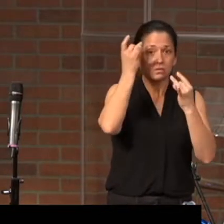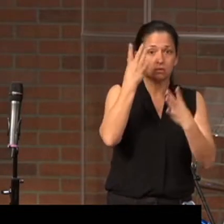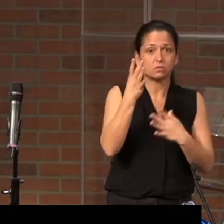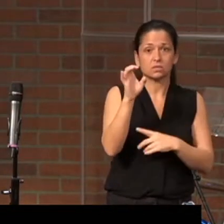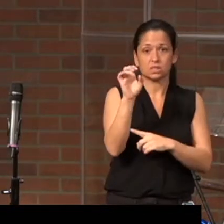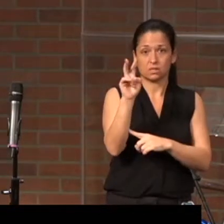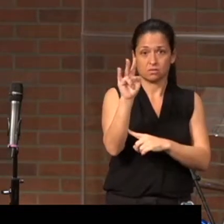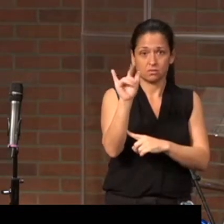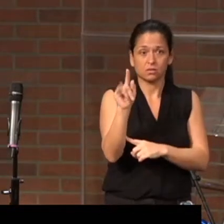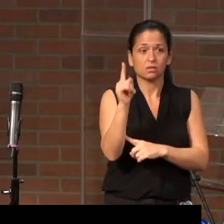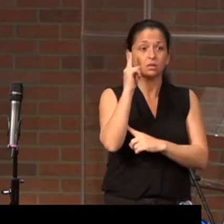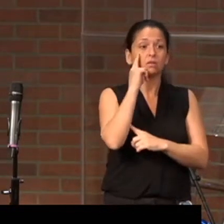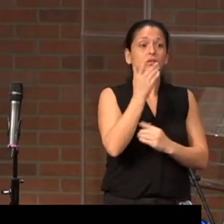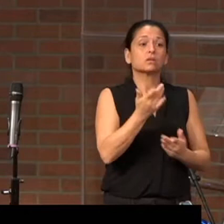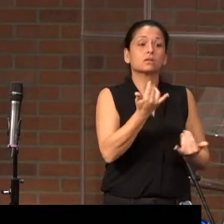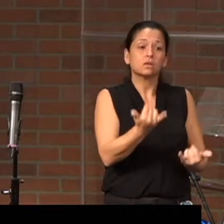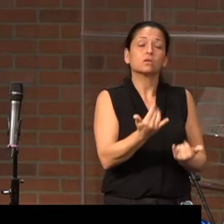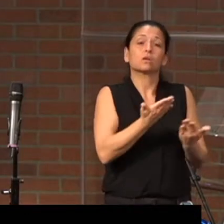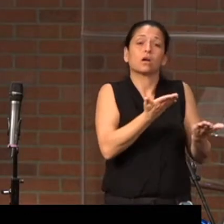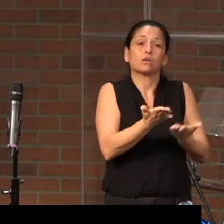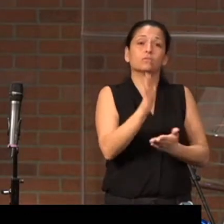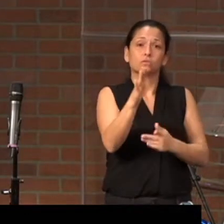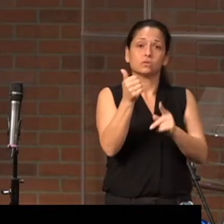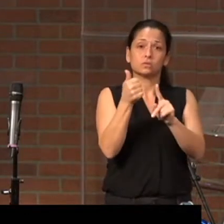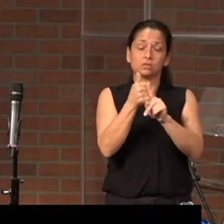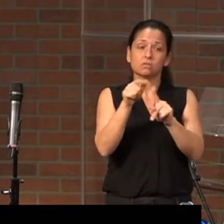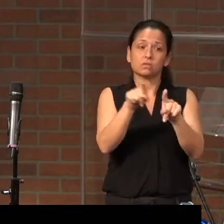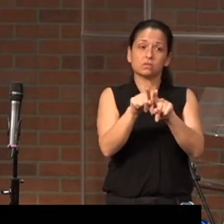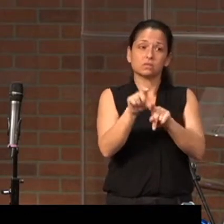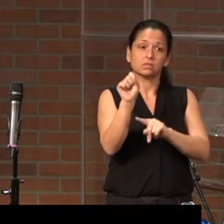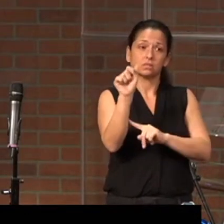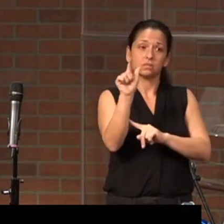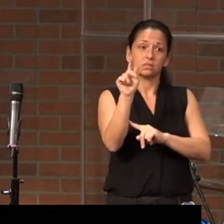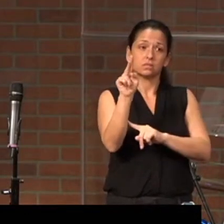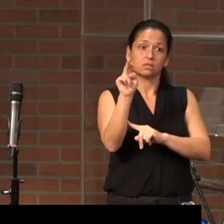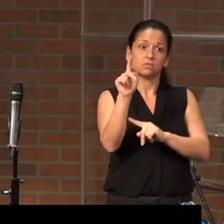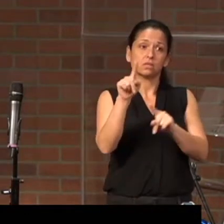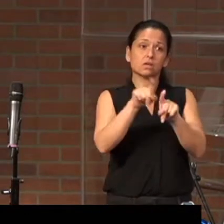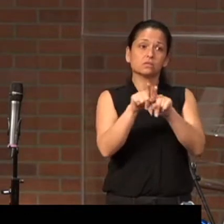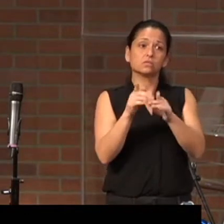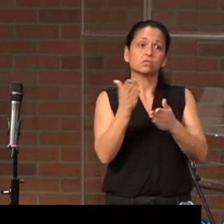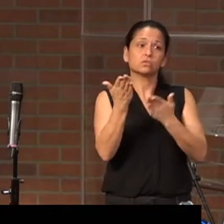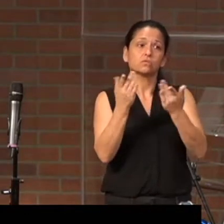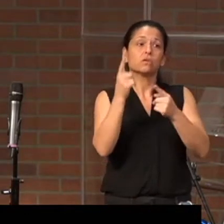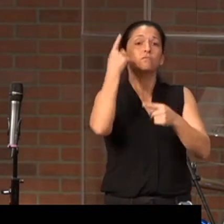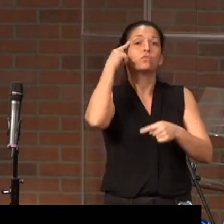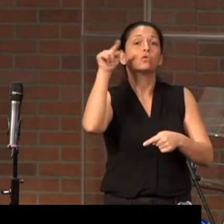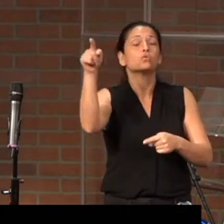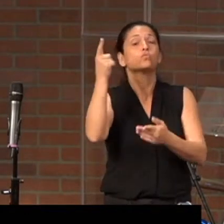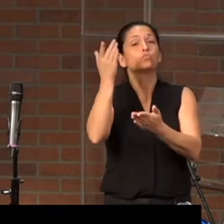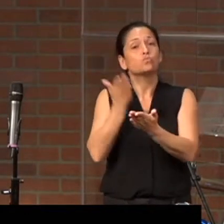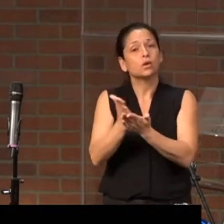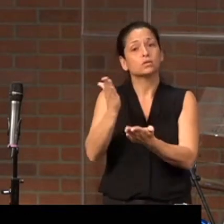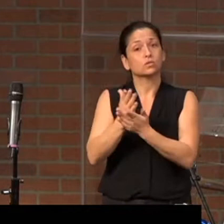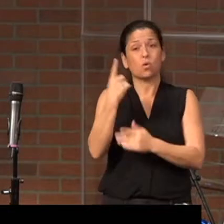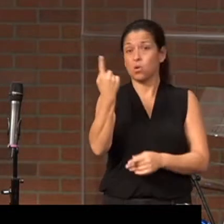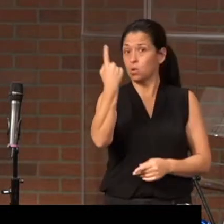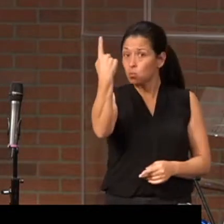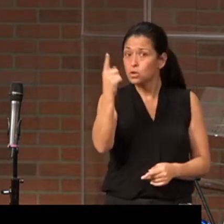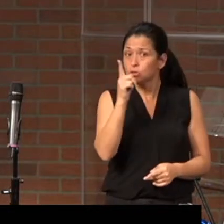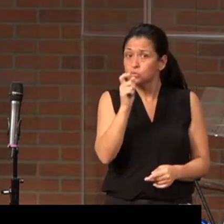offer yourselves as slaves, servants, to righteousness. There's only one who's righteous.